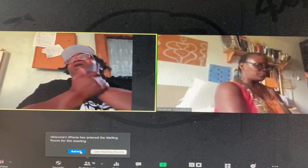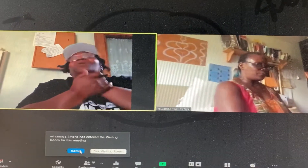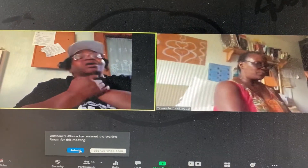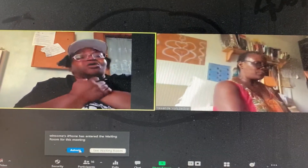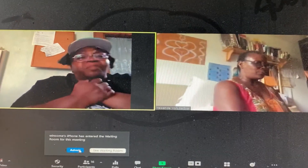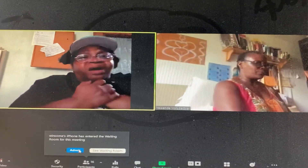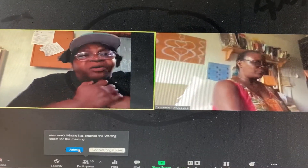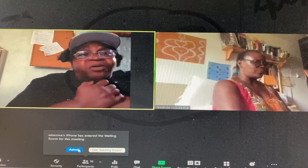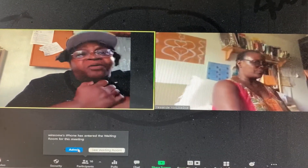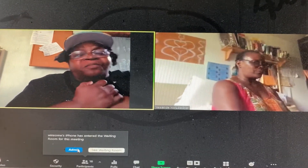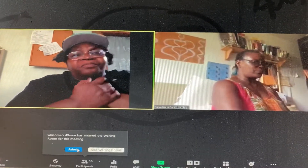want to go back home.